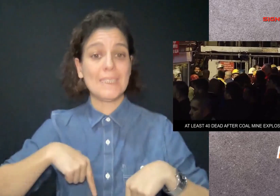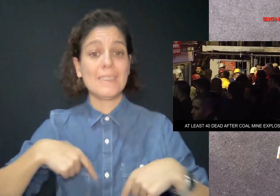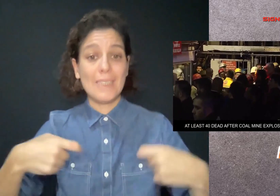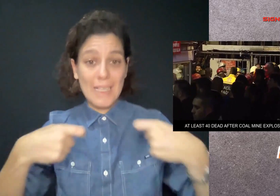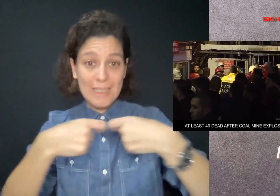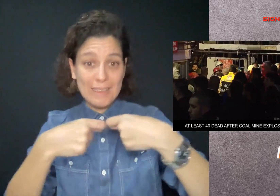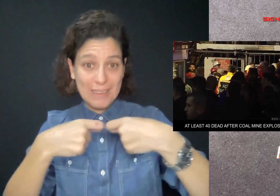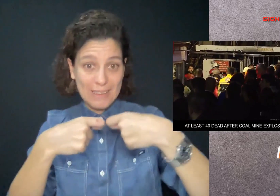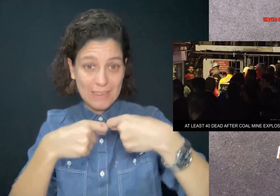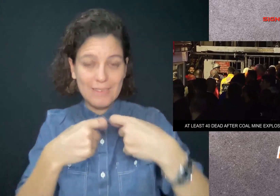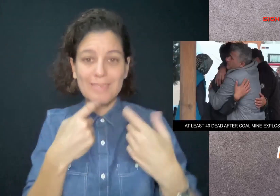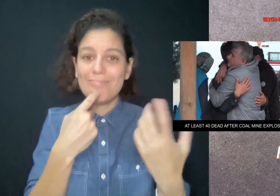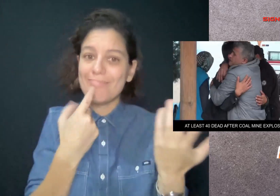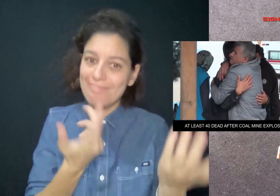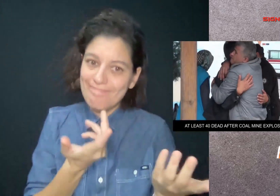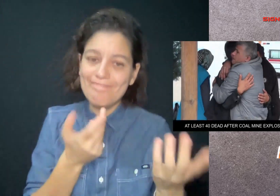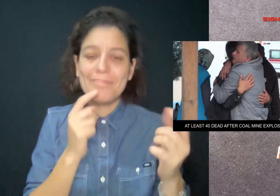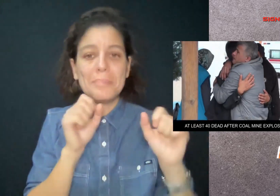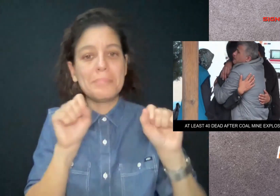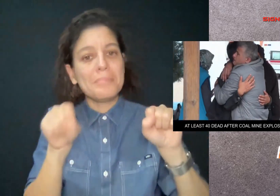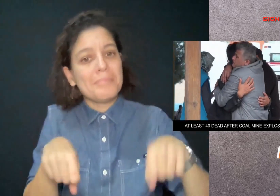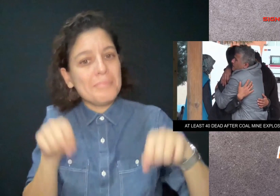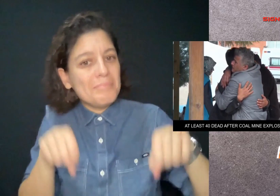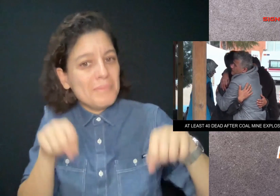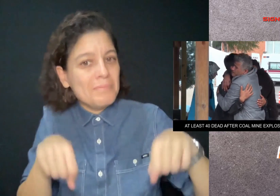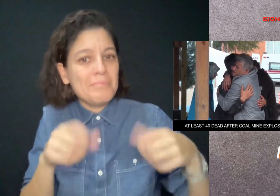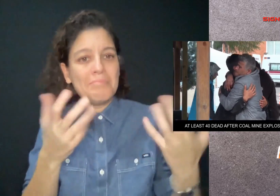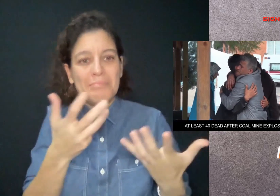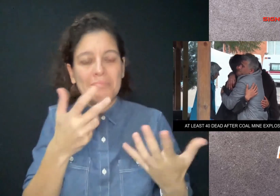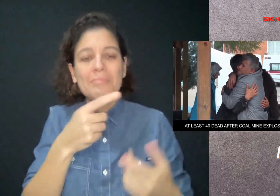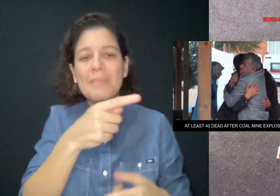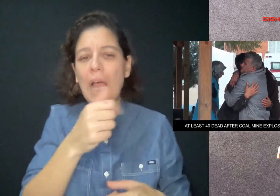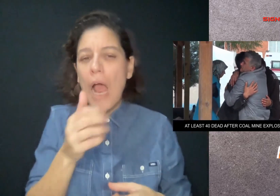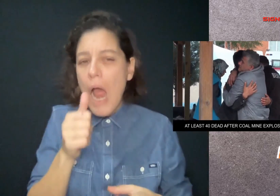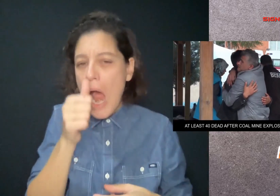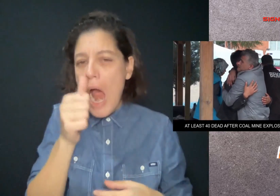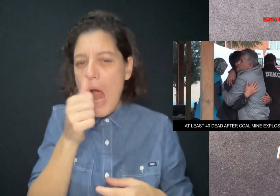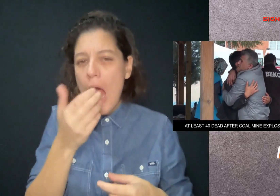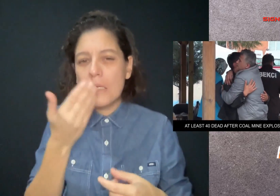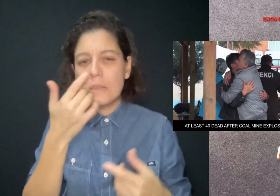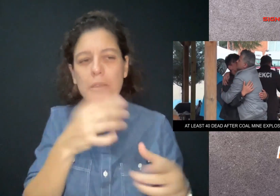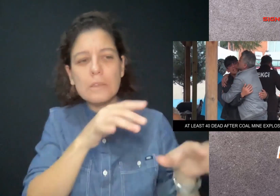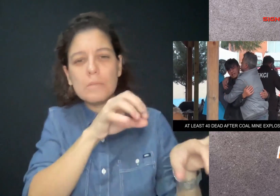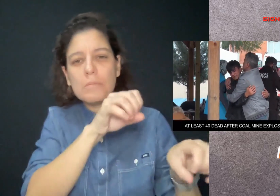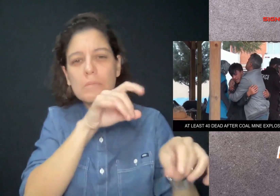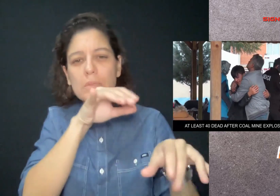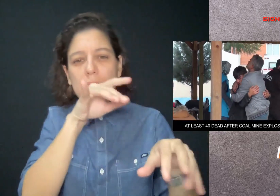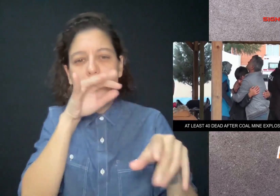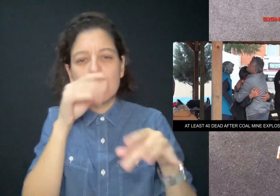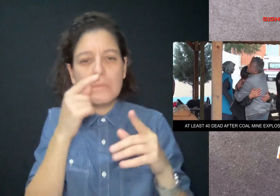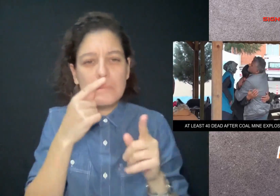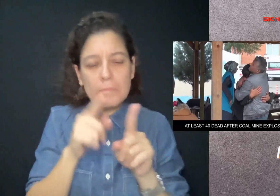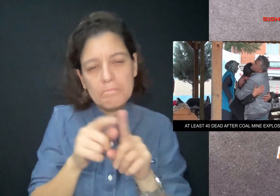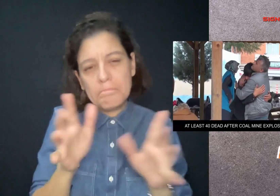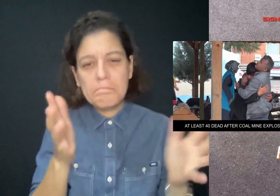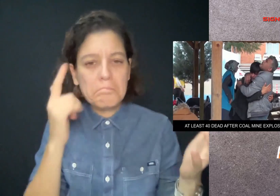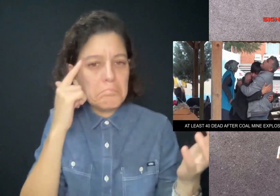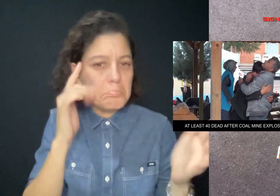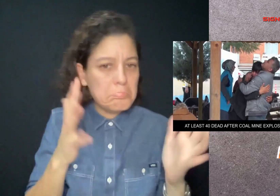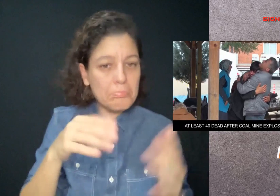But the energy minister indicated there may have been a naturally occurring gas, possibly